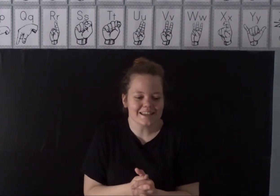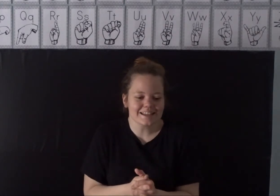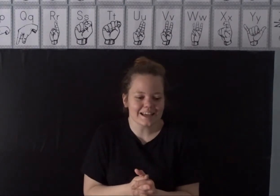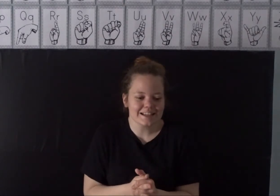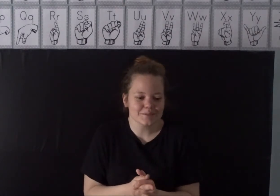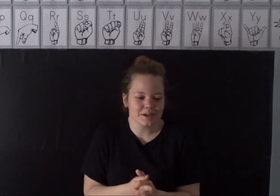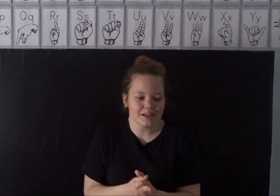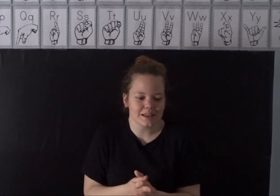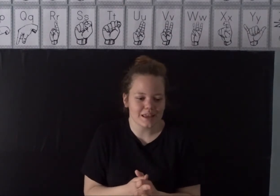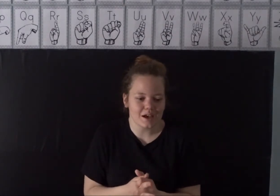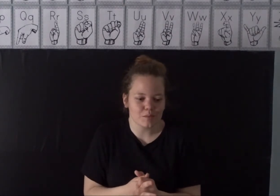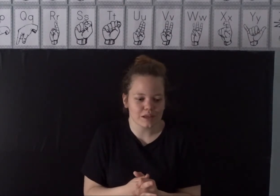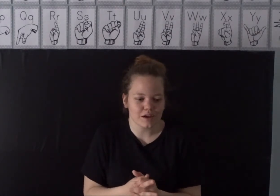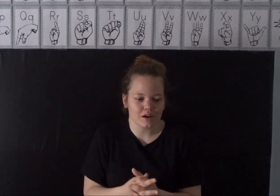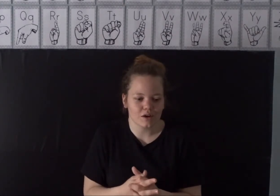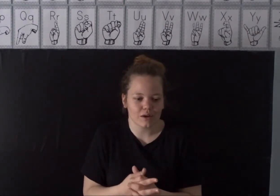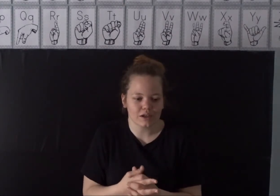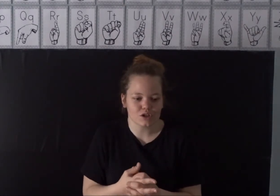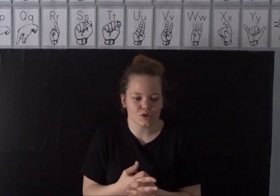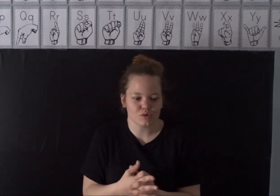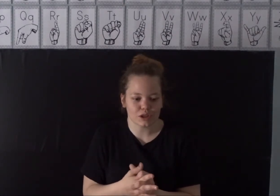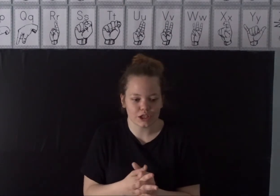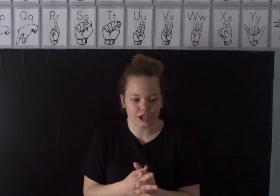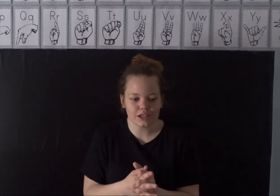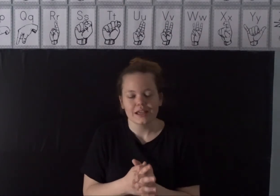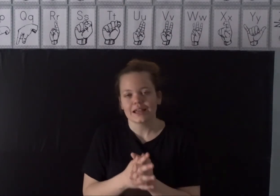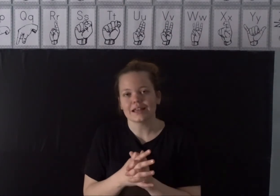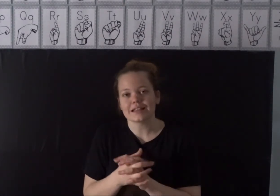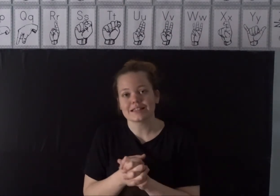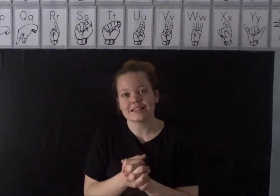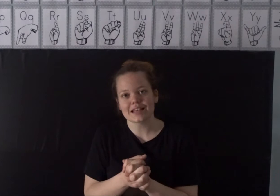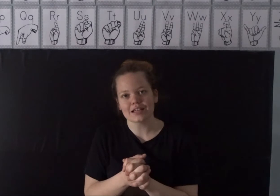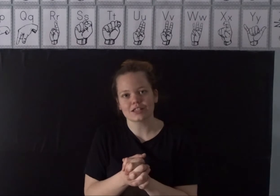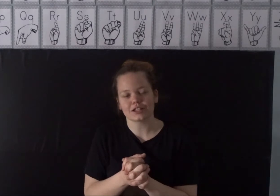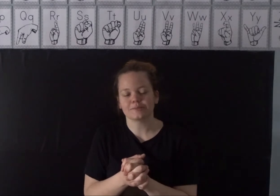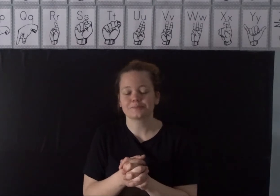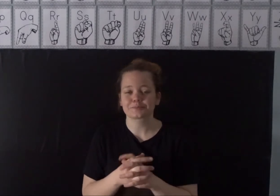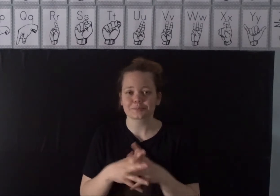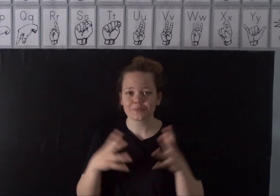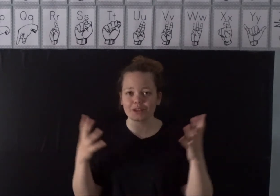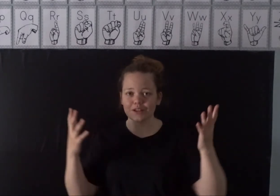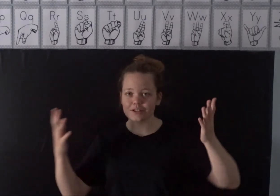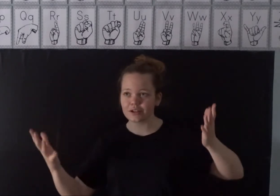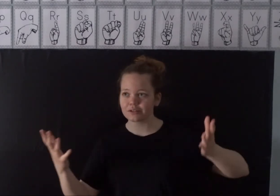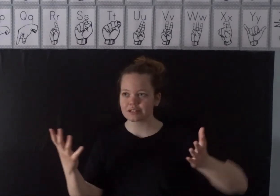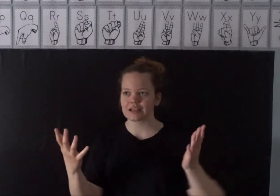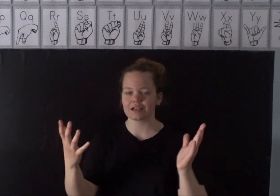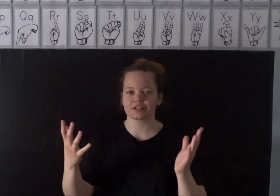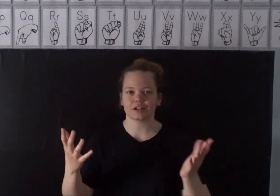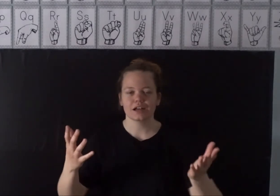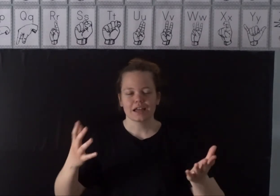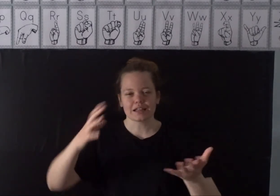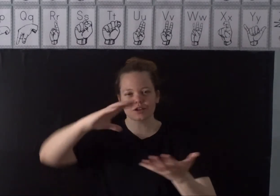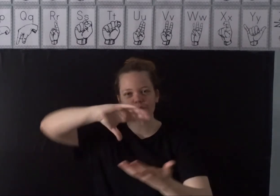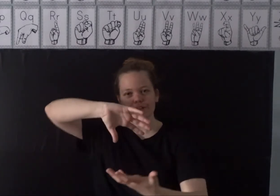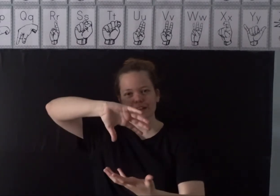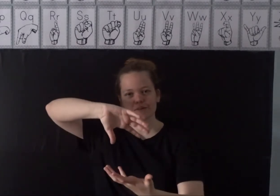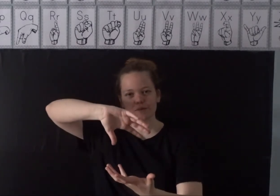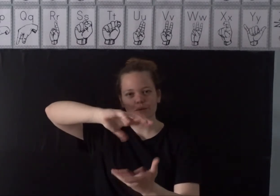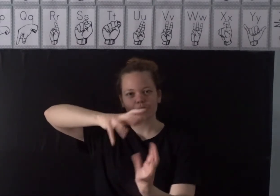next one that we are going to learn is disaster. So disaster it is almost like. It is